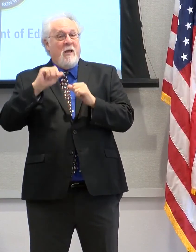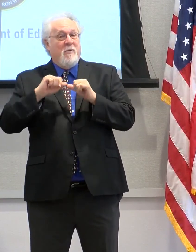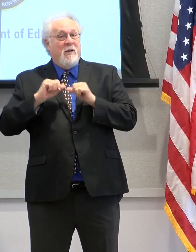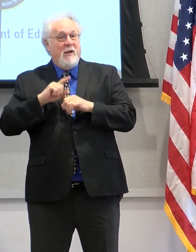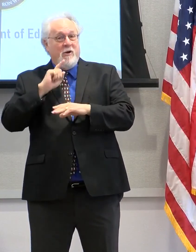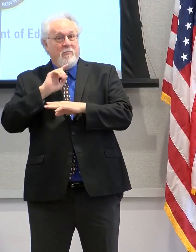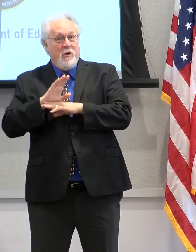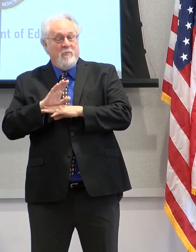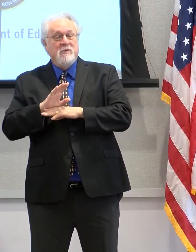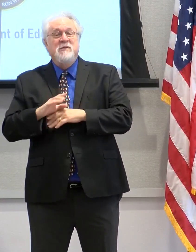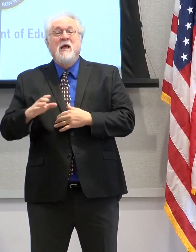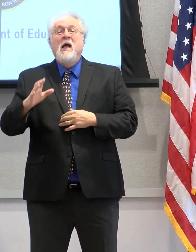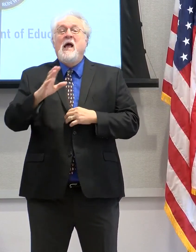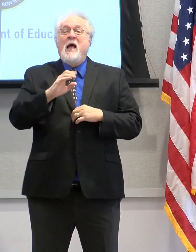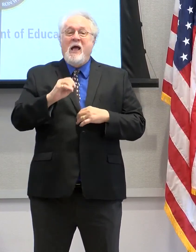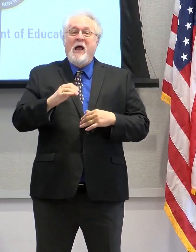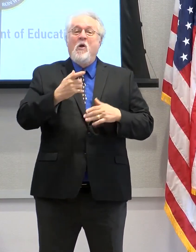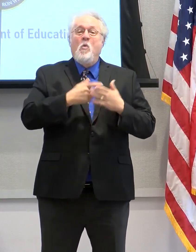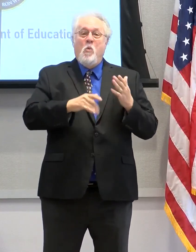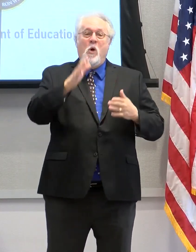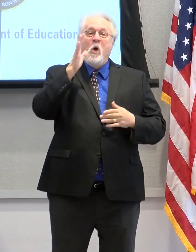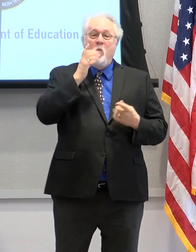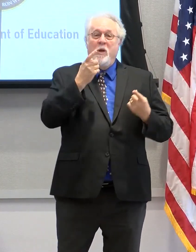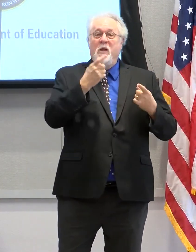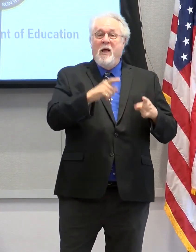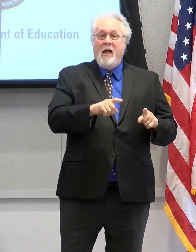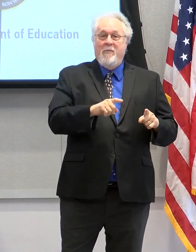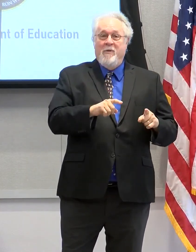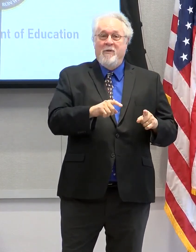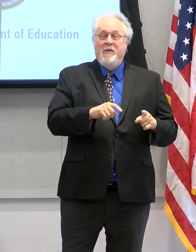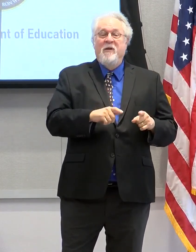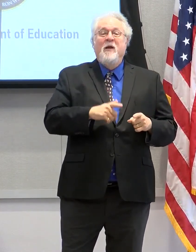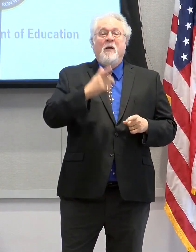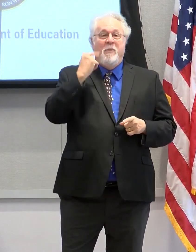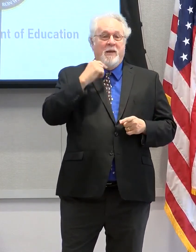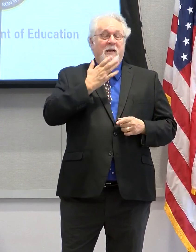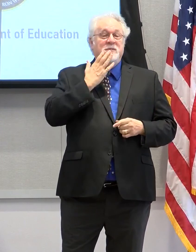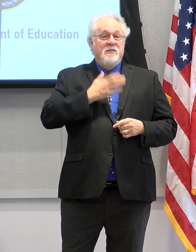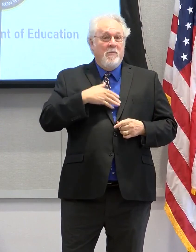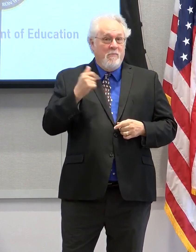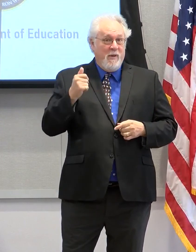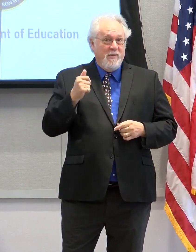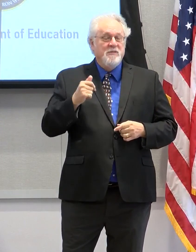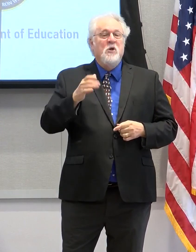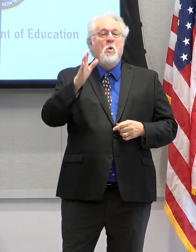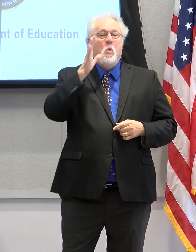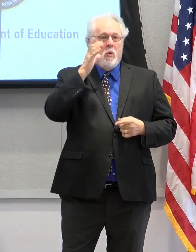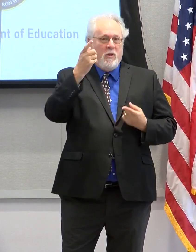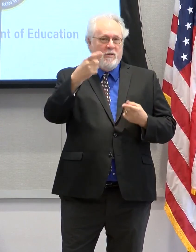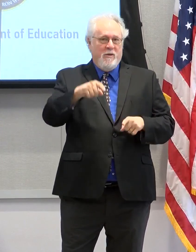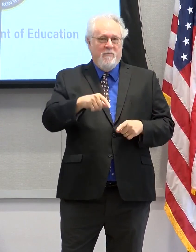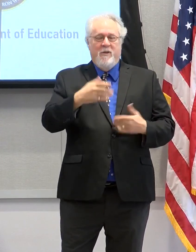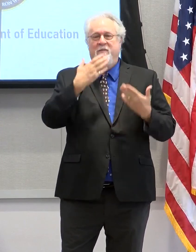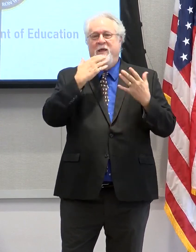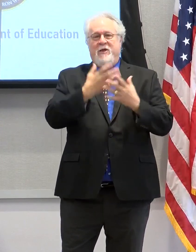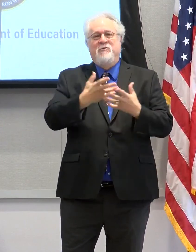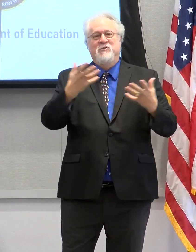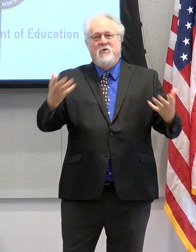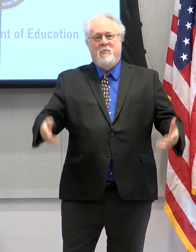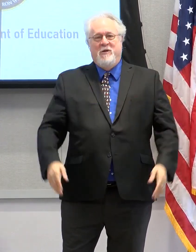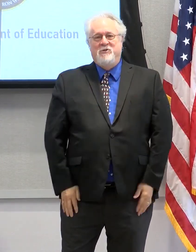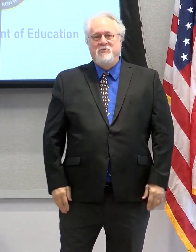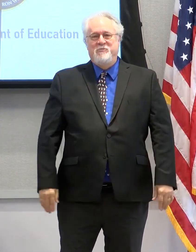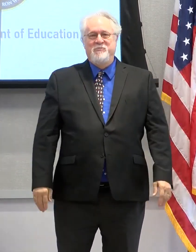promise and what will happen because, indeed, the best, as I said earlier, is yet to come. Thank you so much.